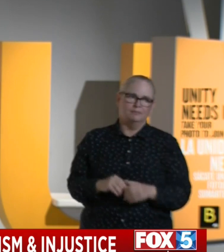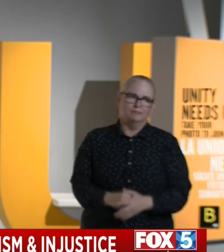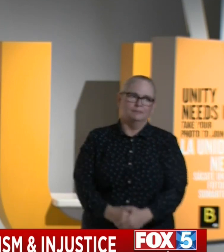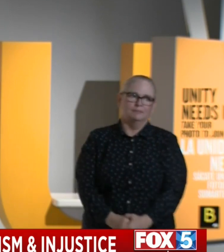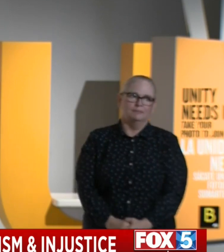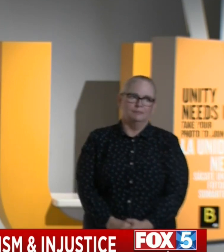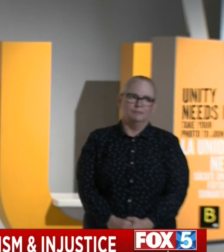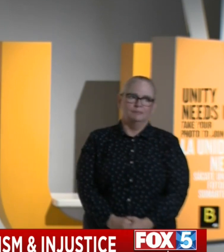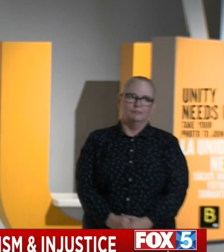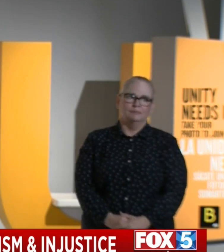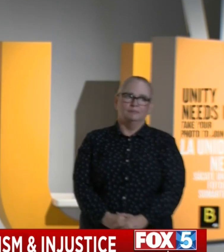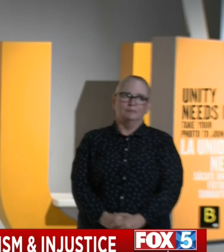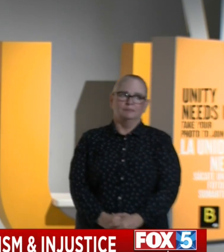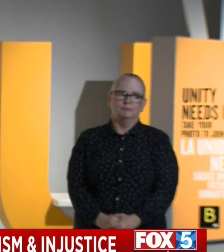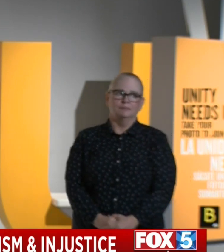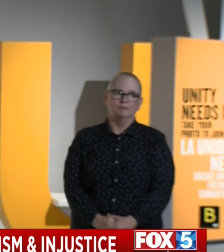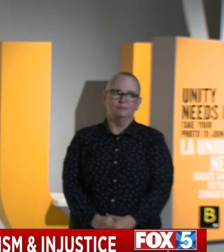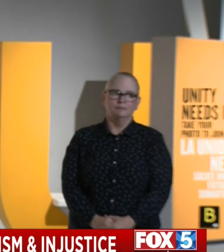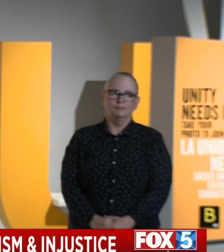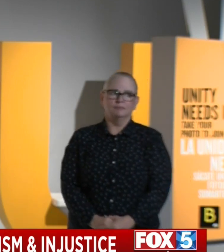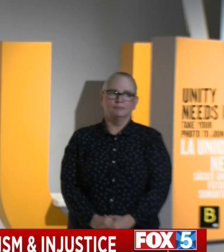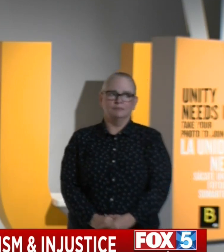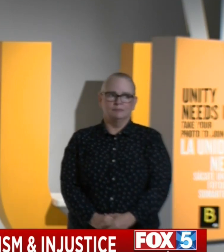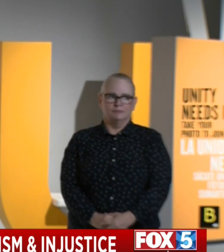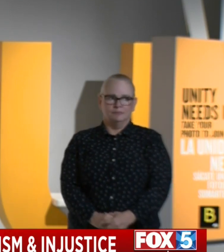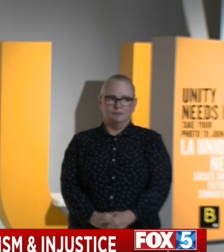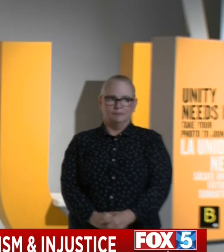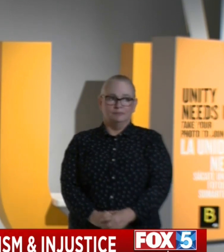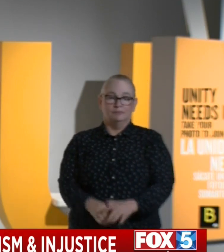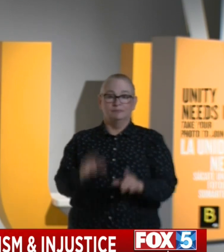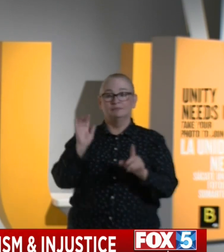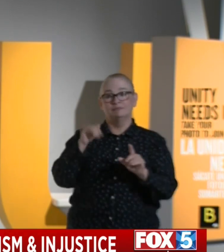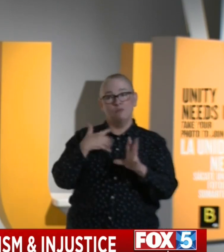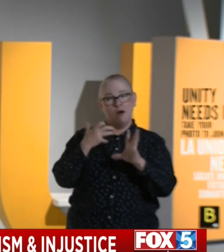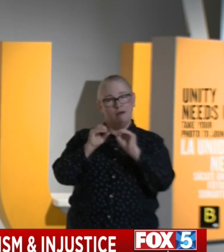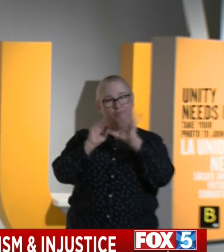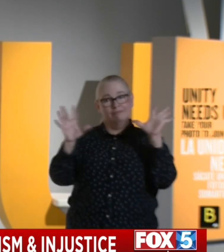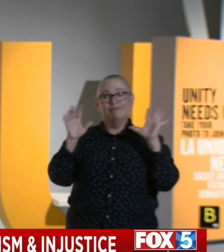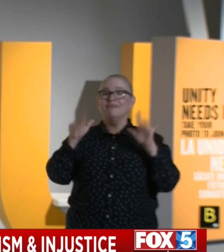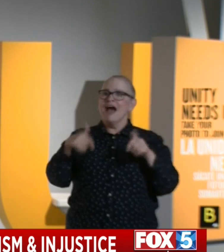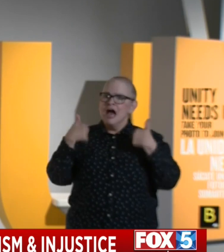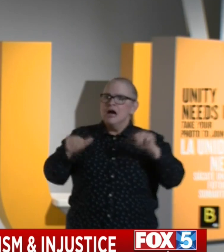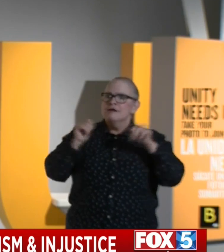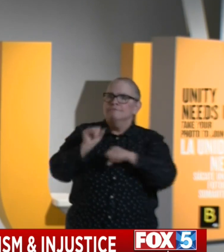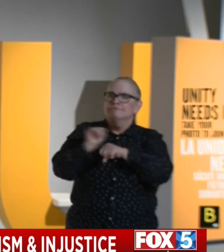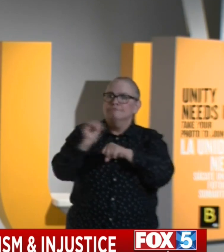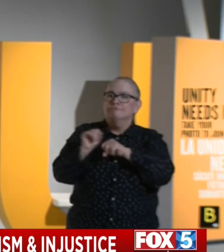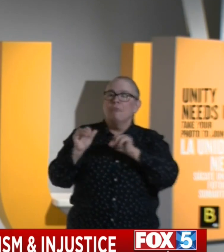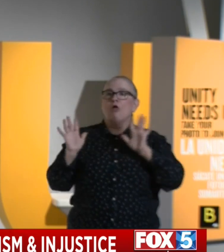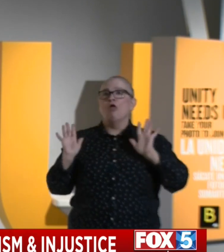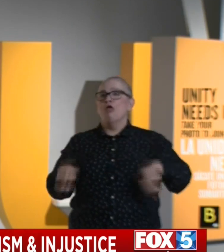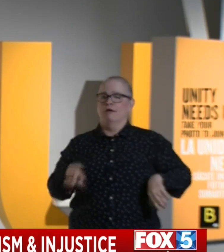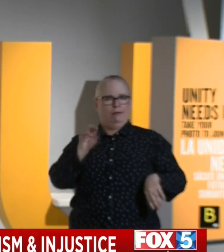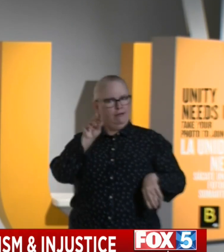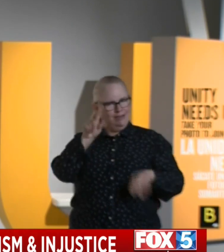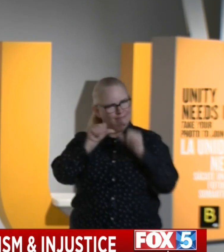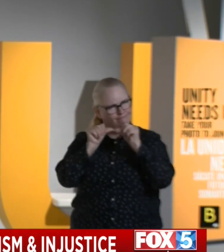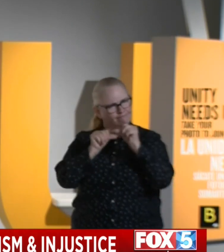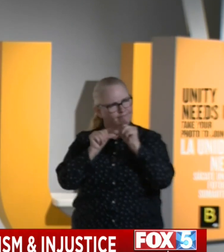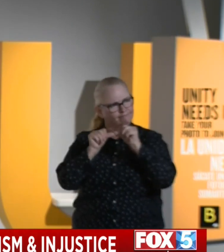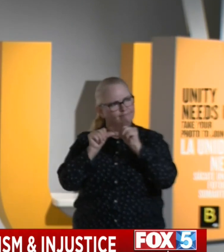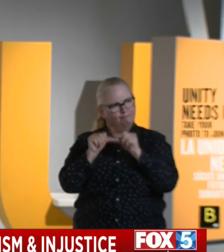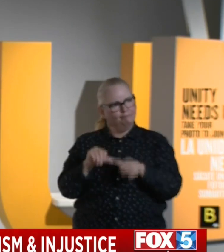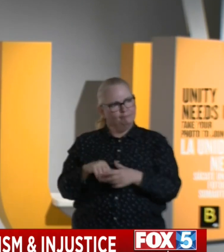make clear that those efforts must continue and we must double down and we must recognize those gaps that